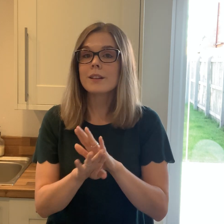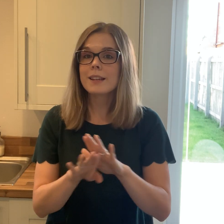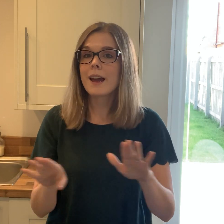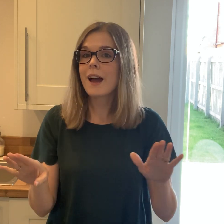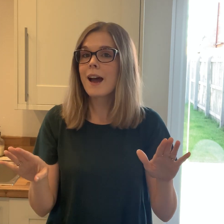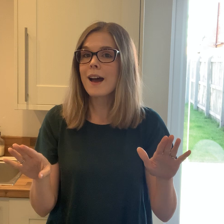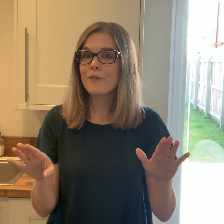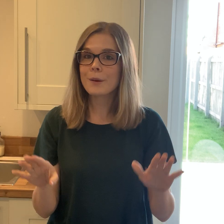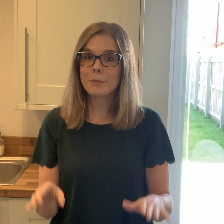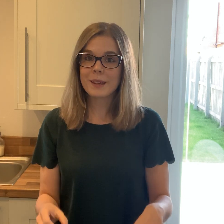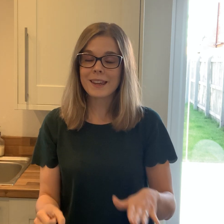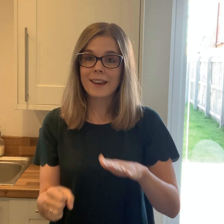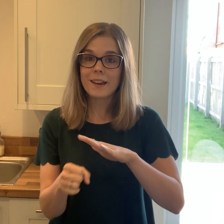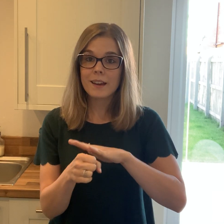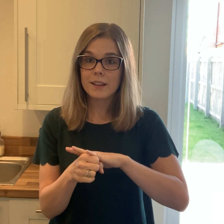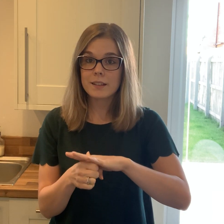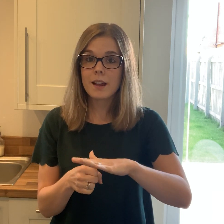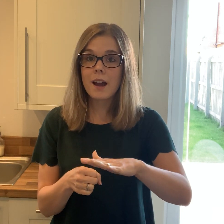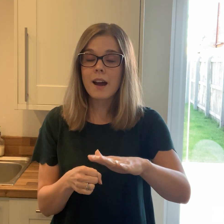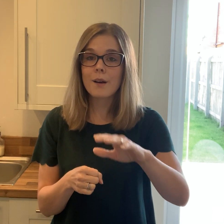never be enough